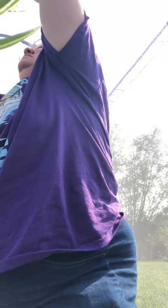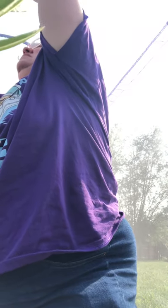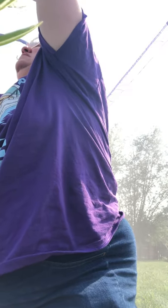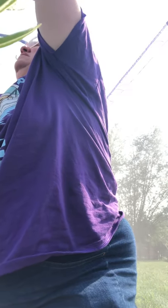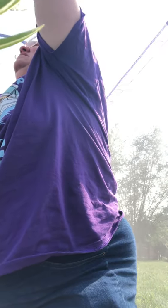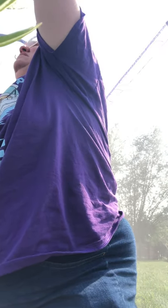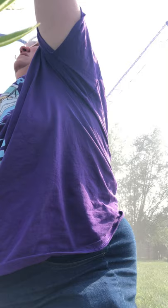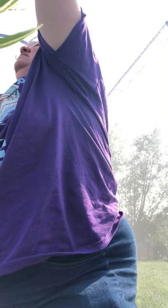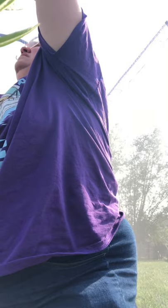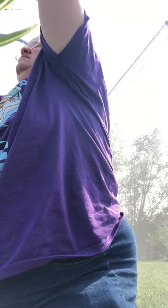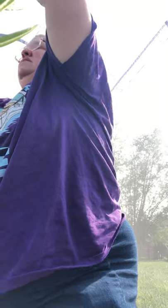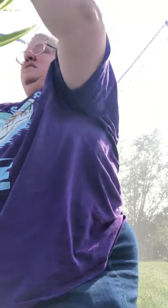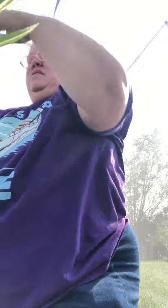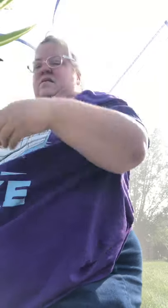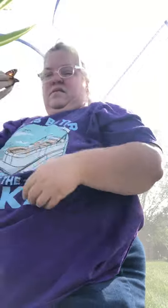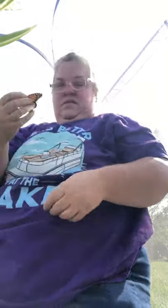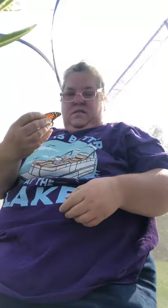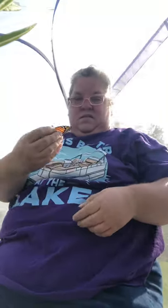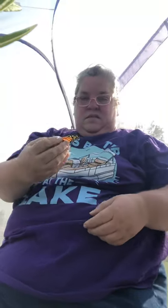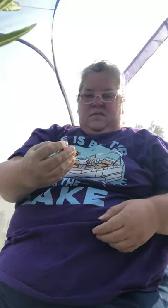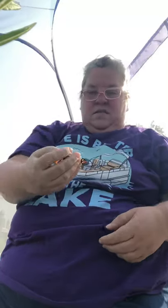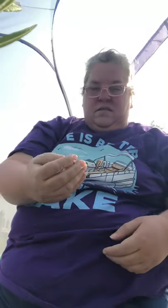next this